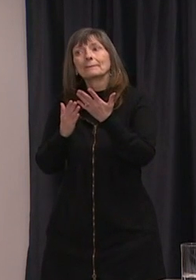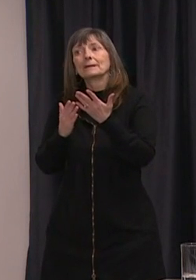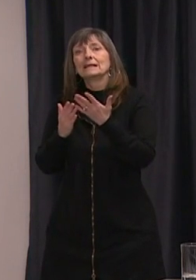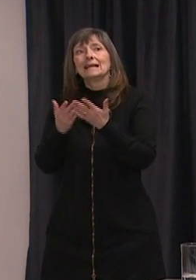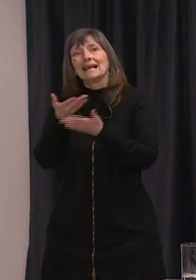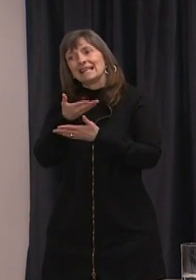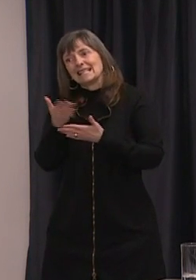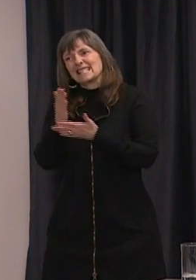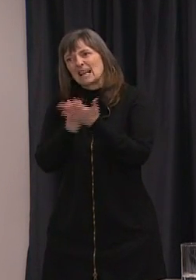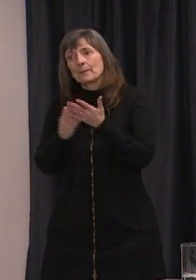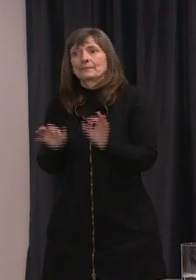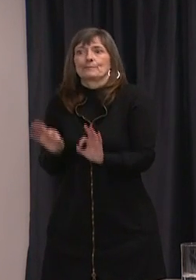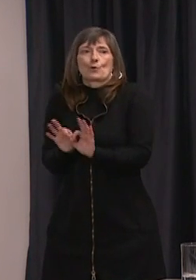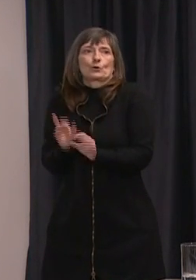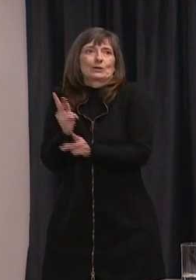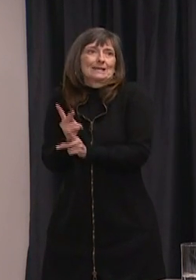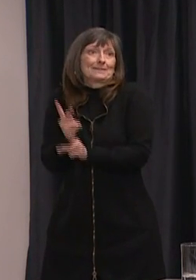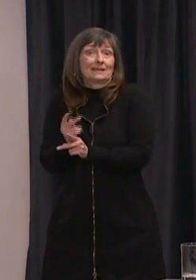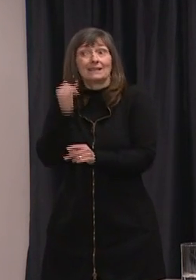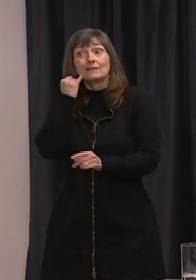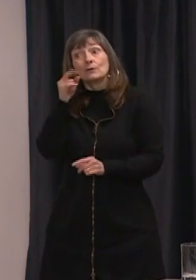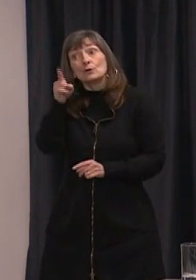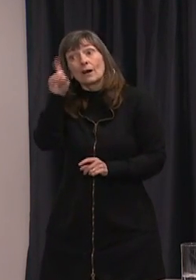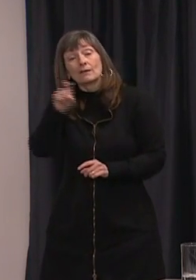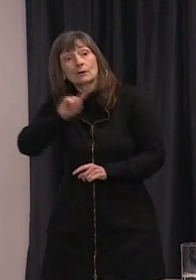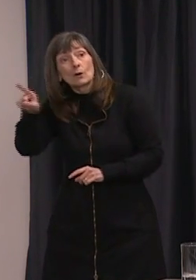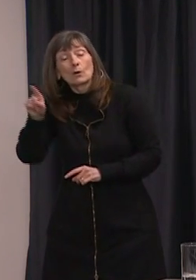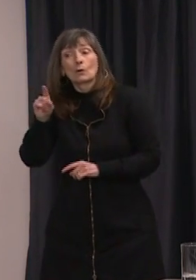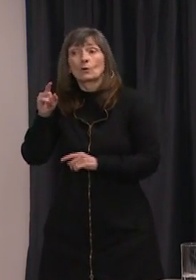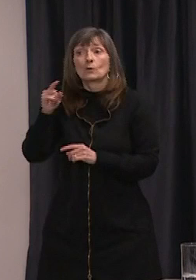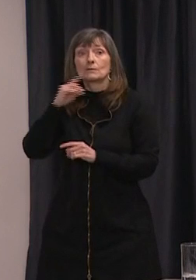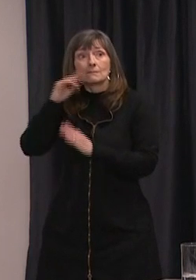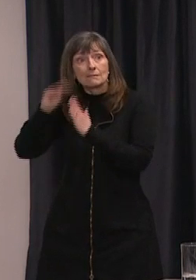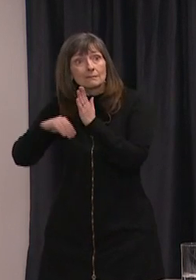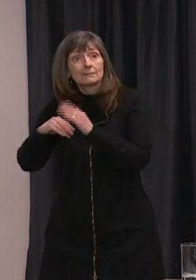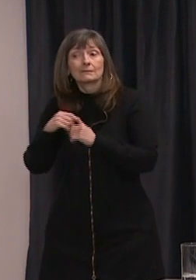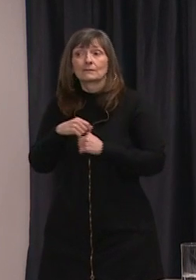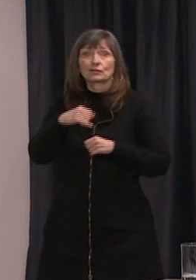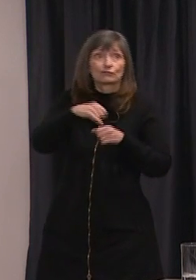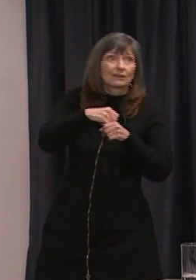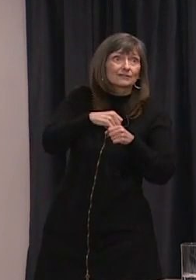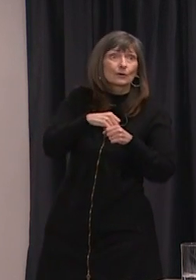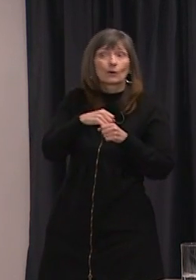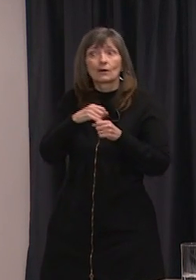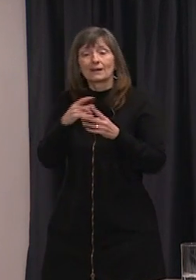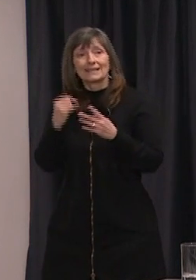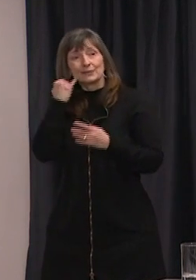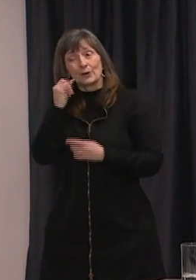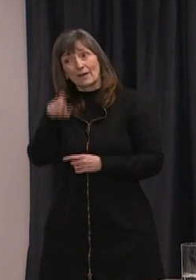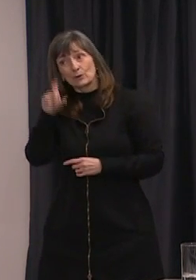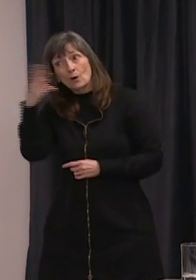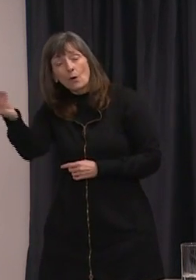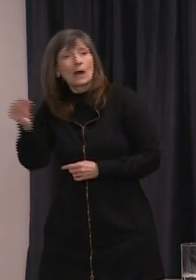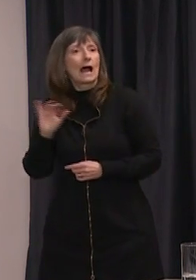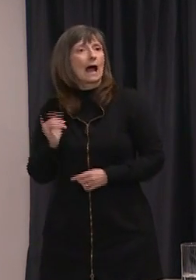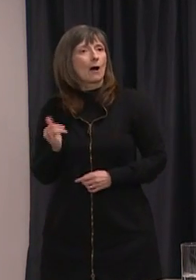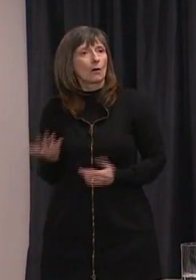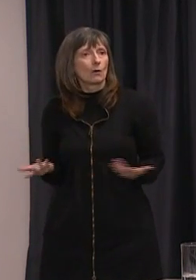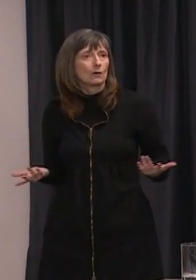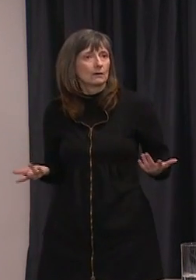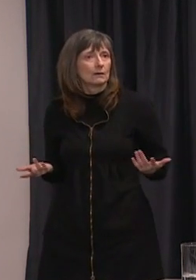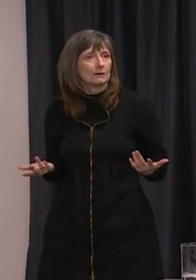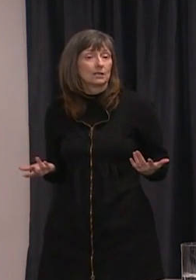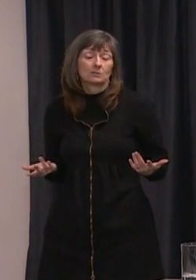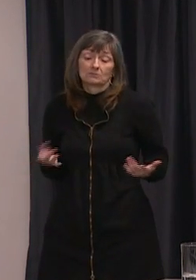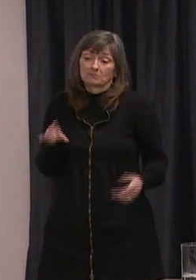you know if you need to get to a drug store or you need to get to the mall to get groceries or whatever you have to have a means of doing it